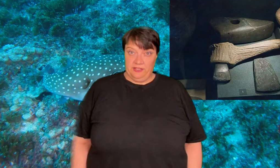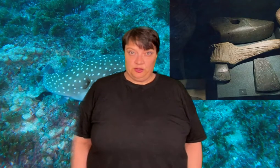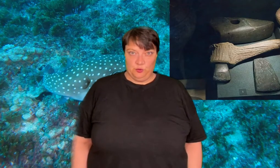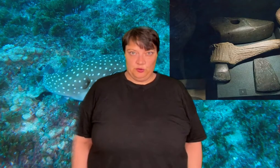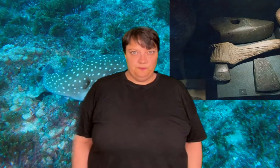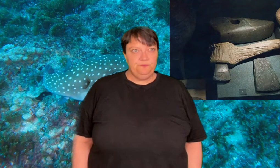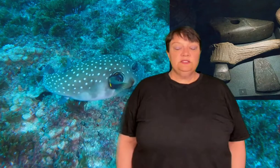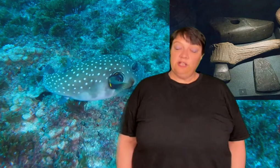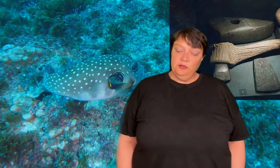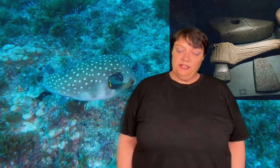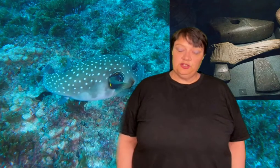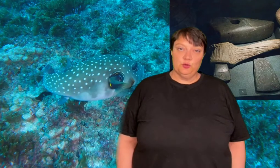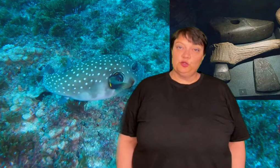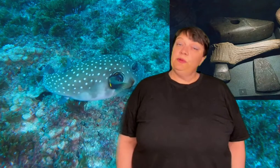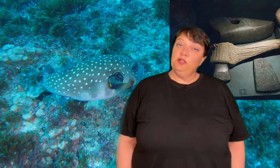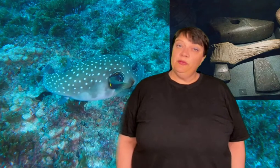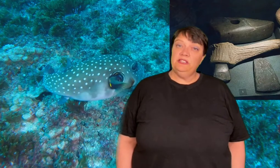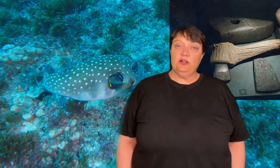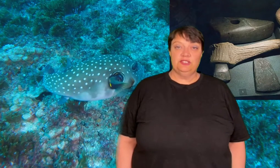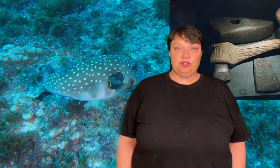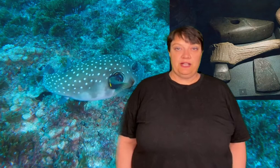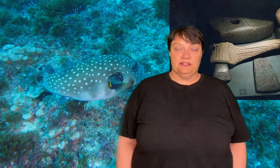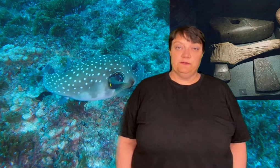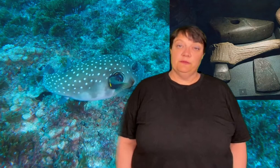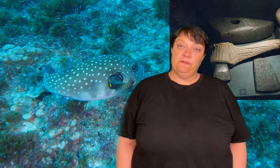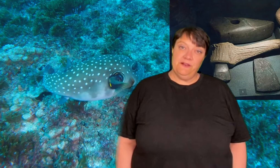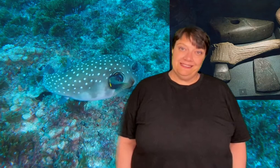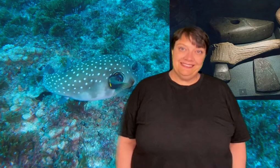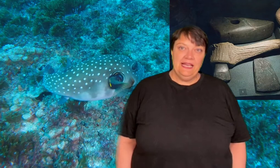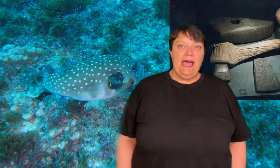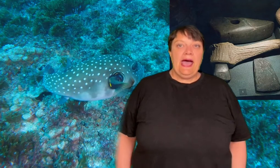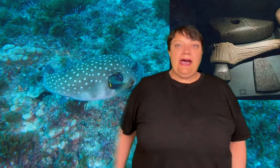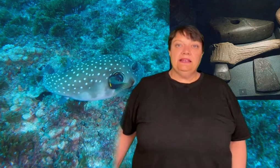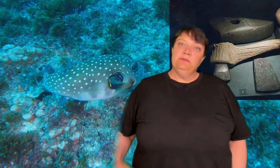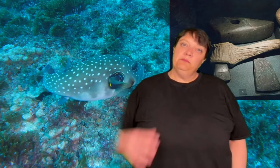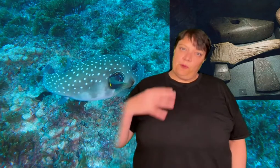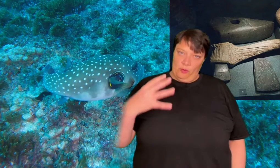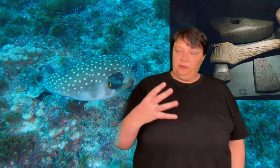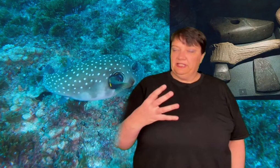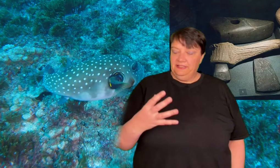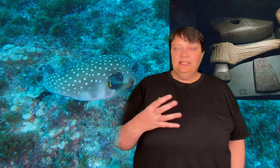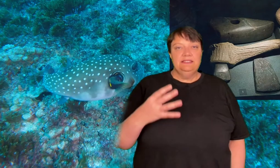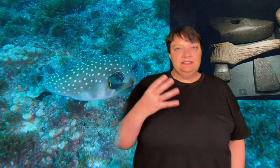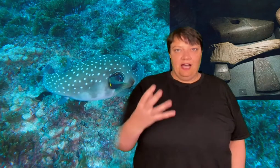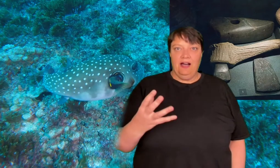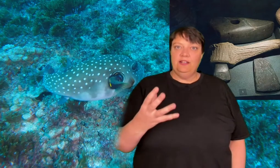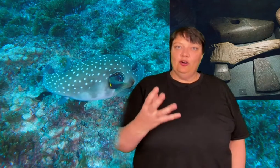of course about stone age tools. Stone age tools were predominantly constructed from flint and probably